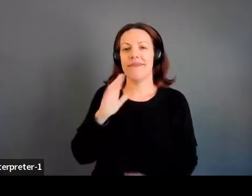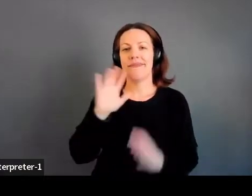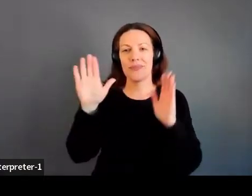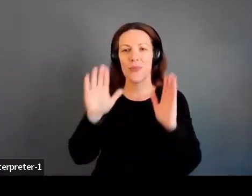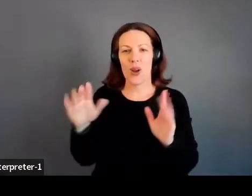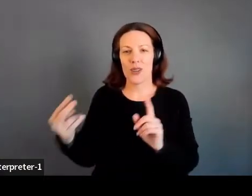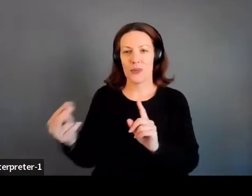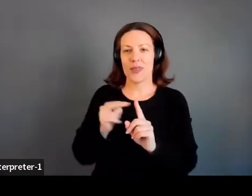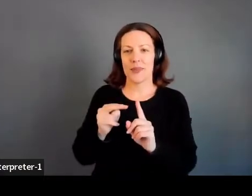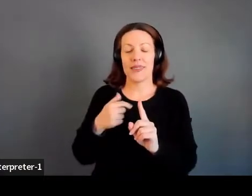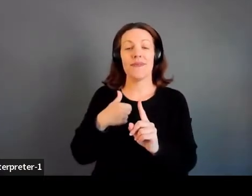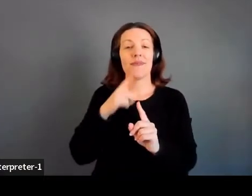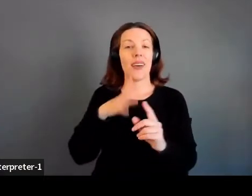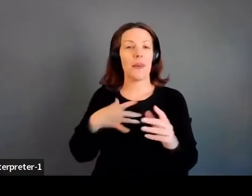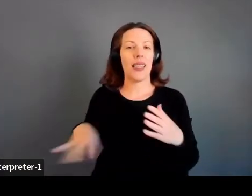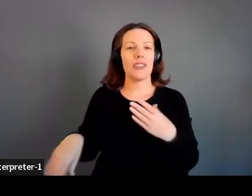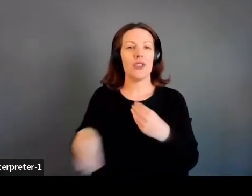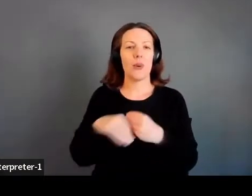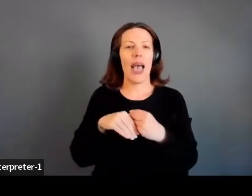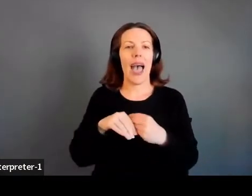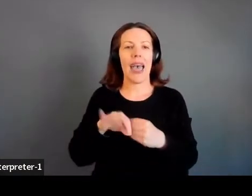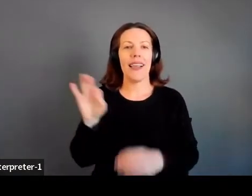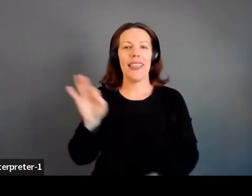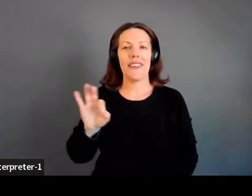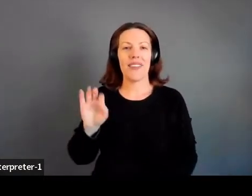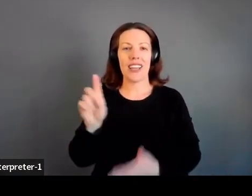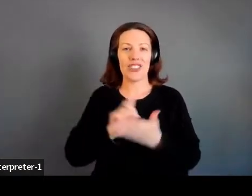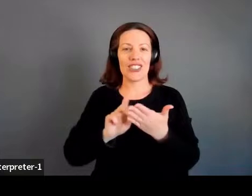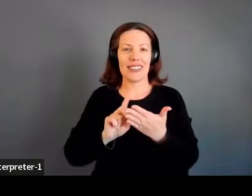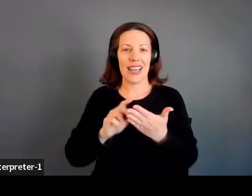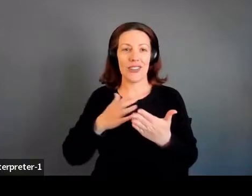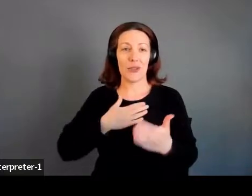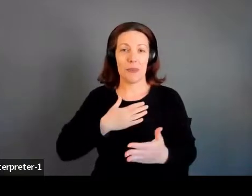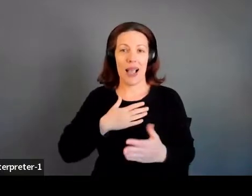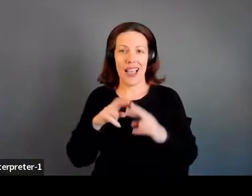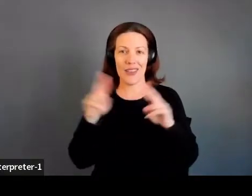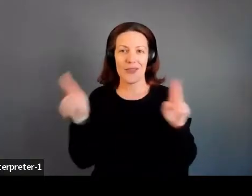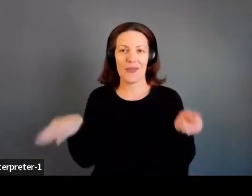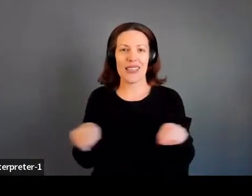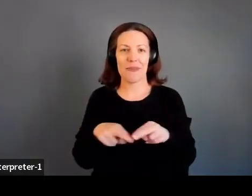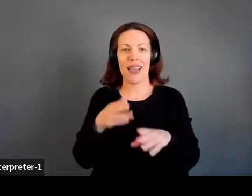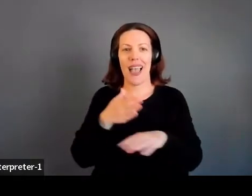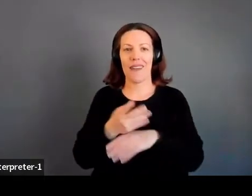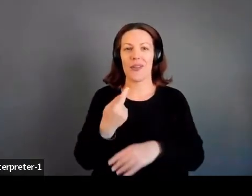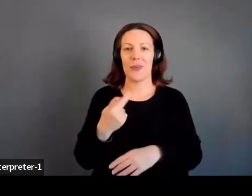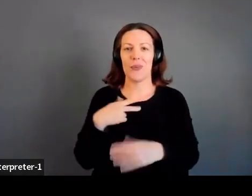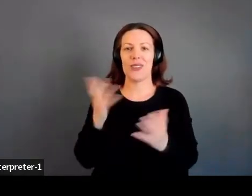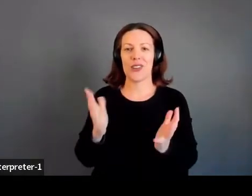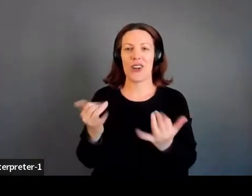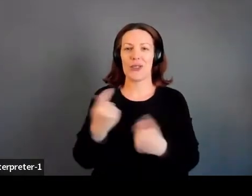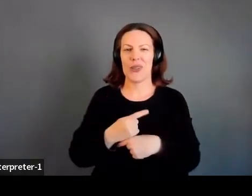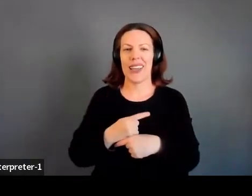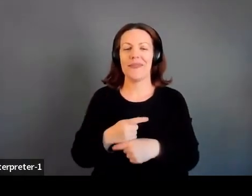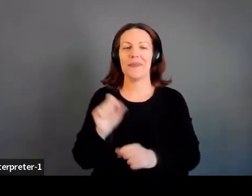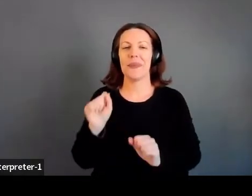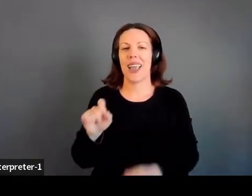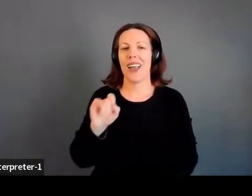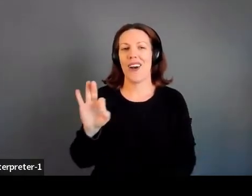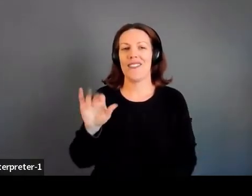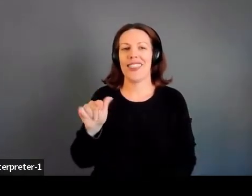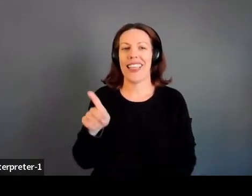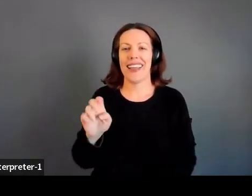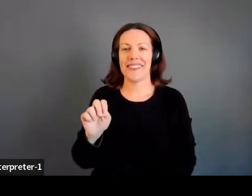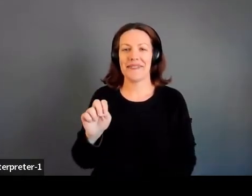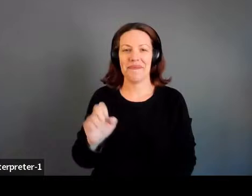I'd like to add the fashion designer piece to my resume. After we talk today, we'll talk offline. Okay.